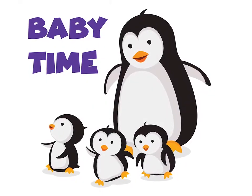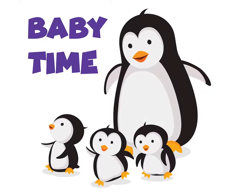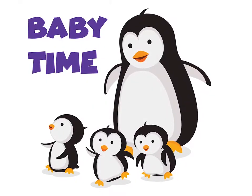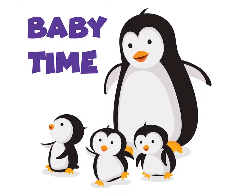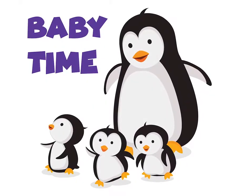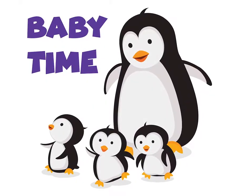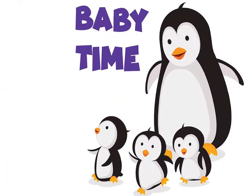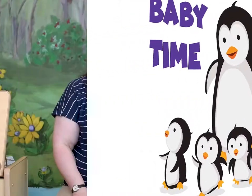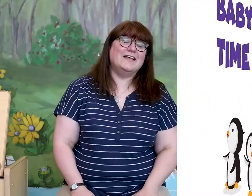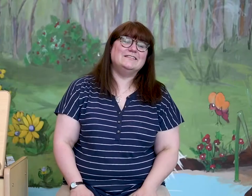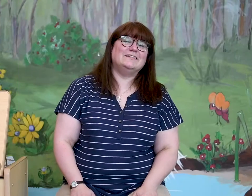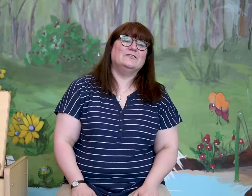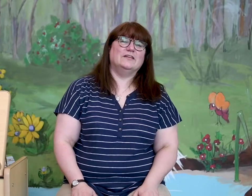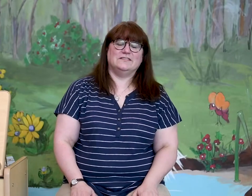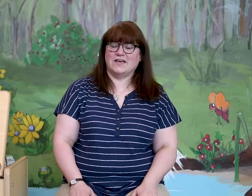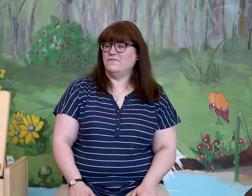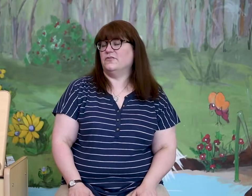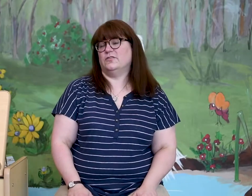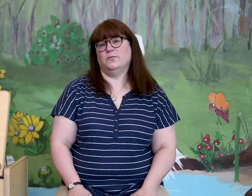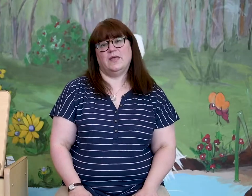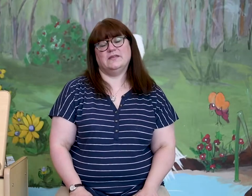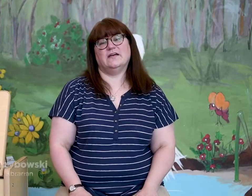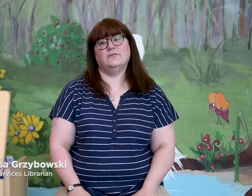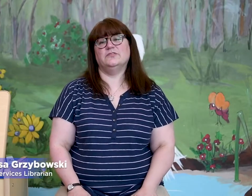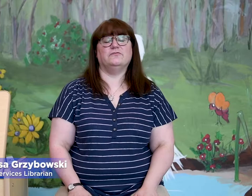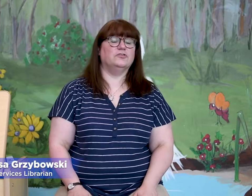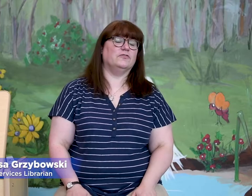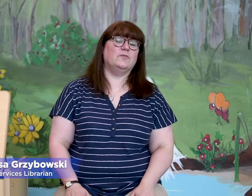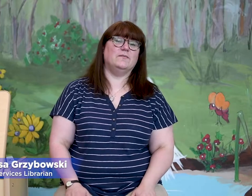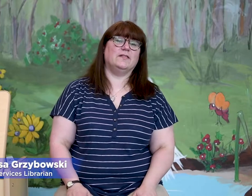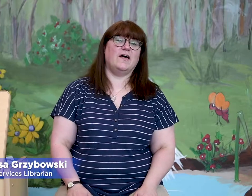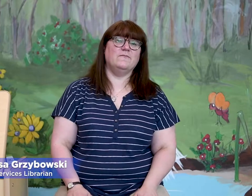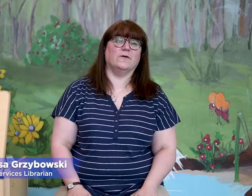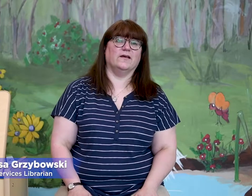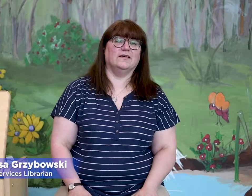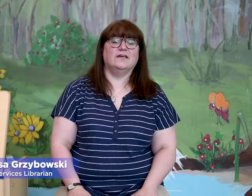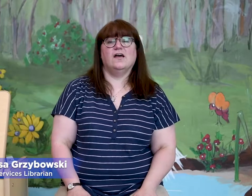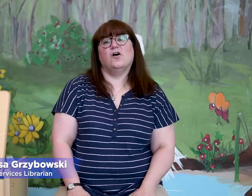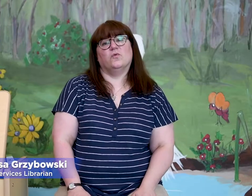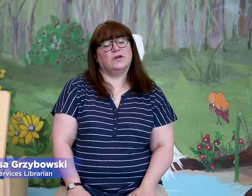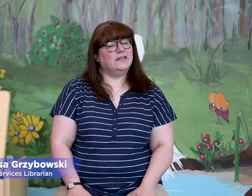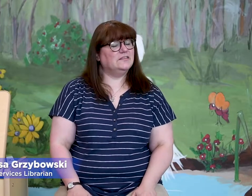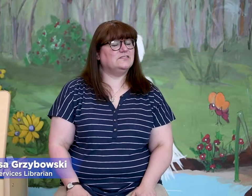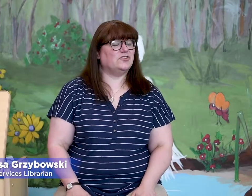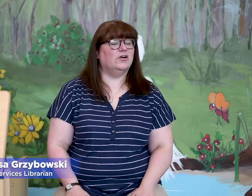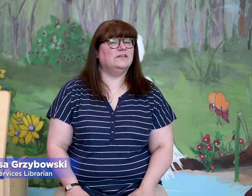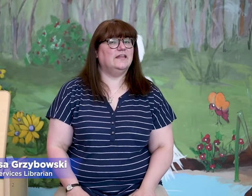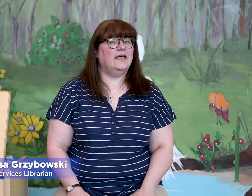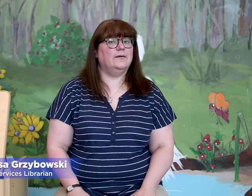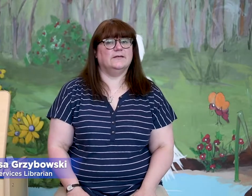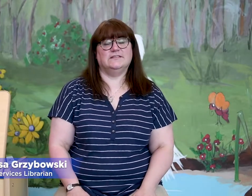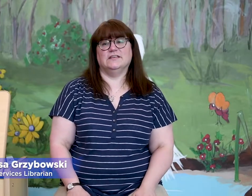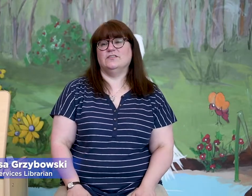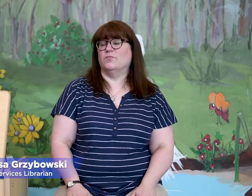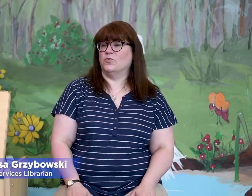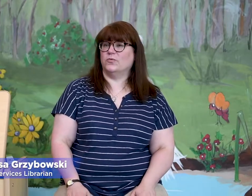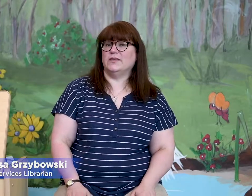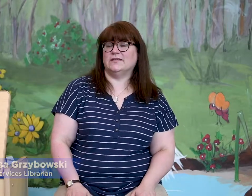Welcome back friends! It's time for another baby time with the Foyerville Public Library. We're going to get started today by singing the more we get